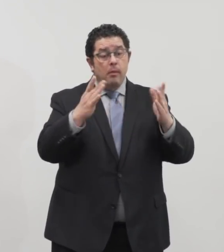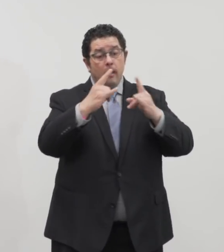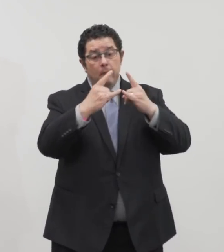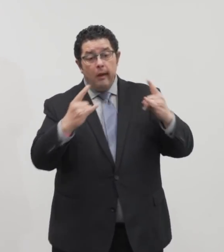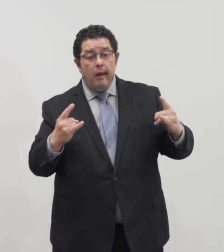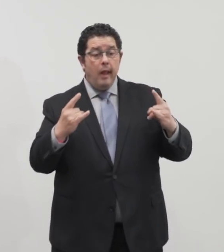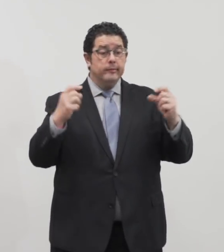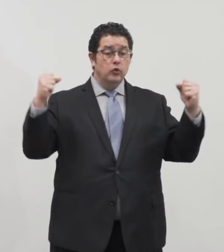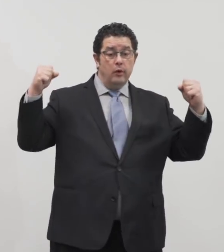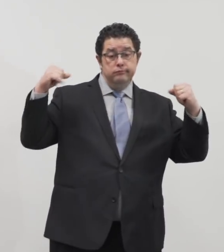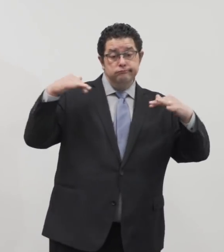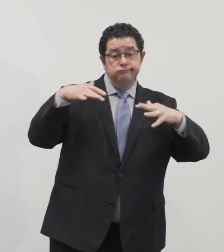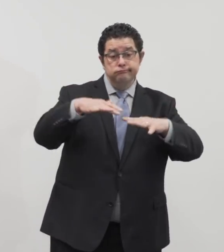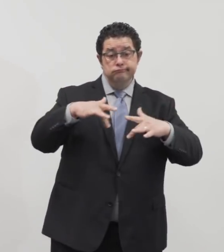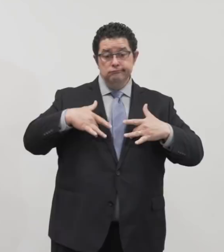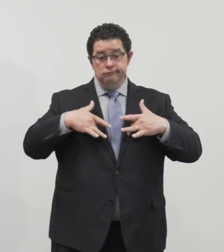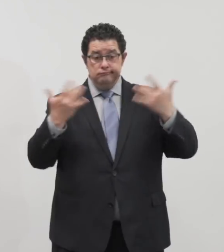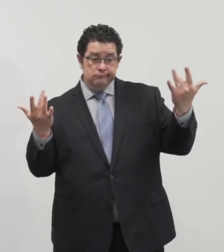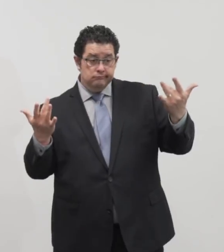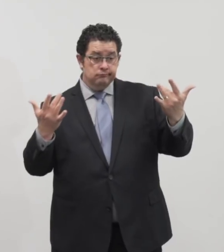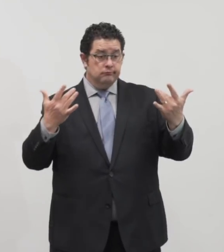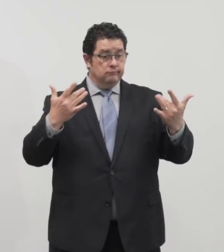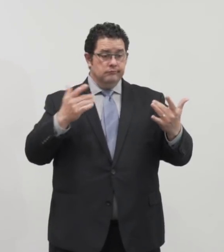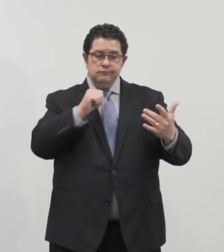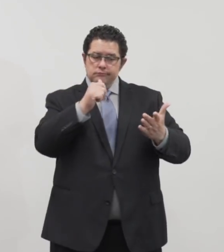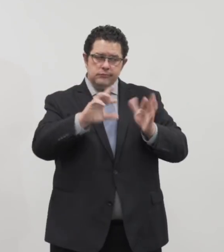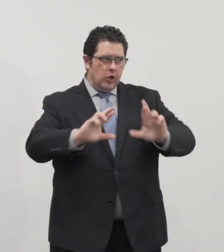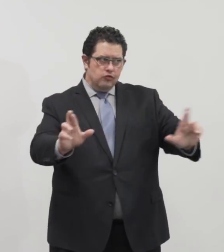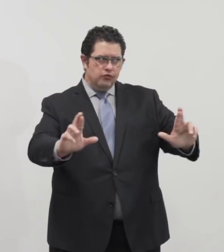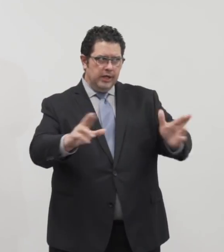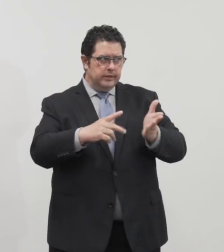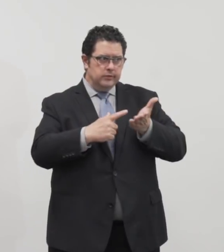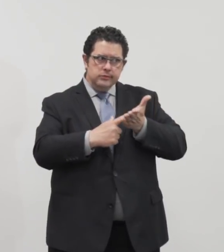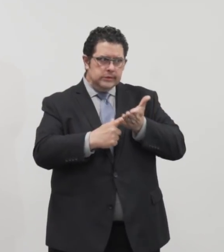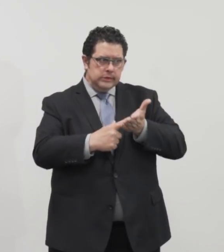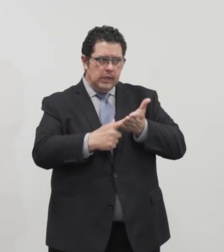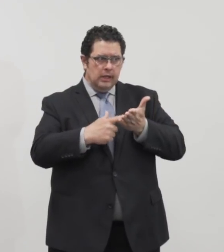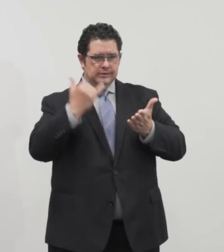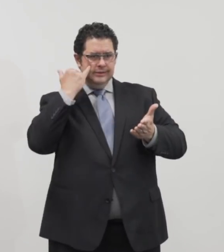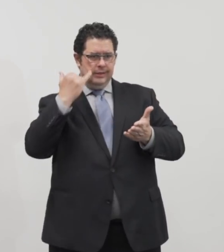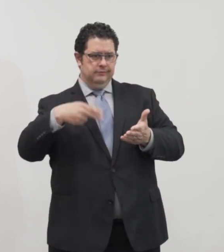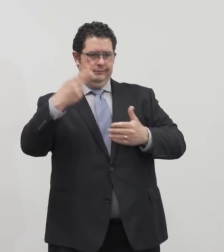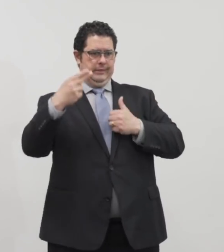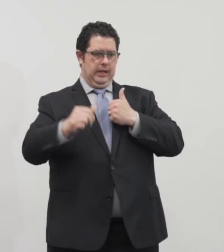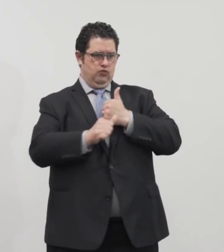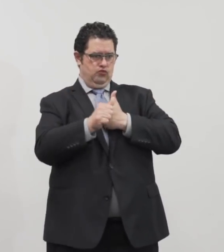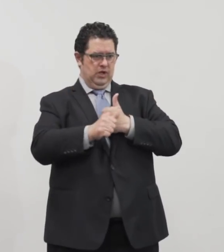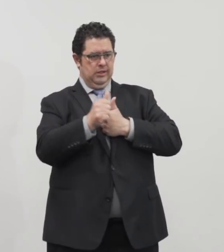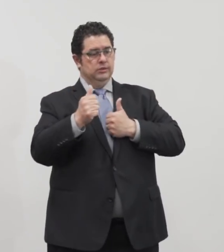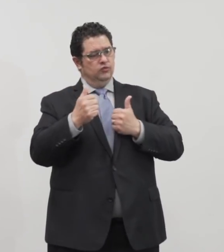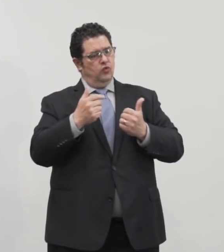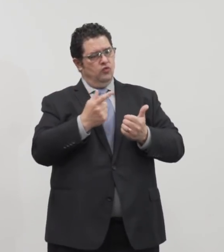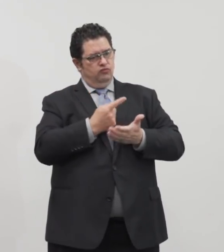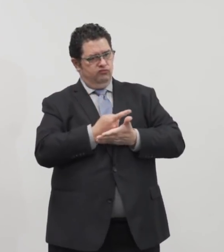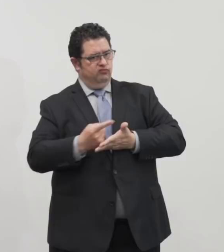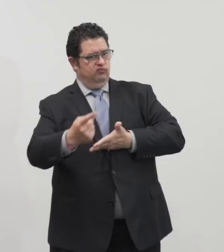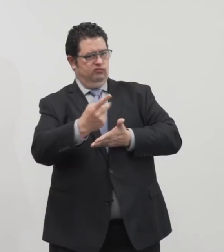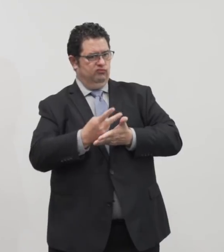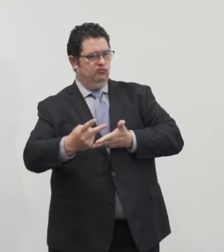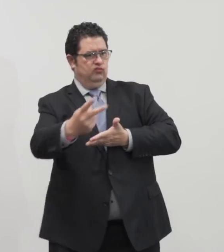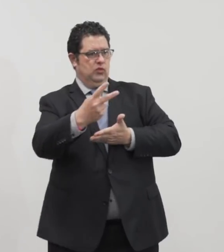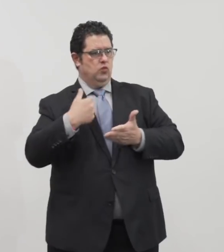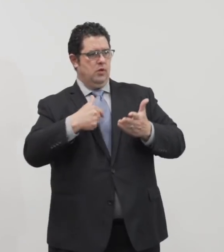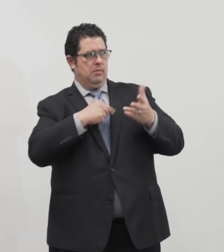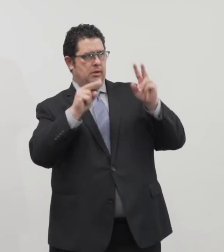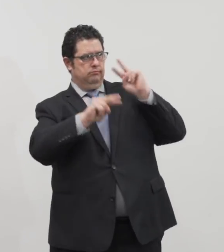or congregated gatherings that are high risk. And we're going to watch the data over the next couple of weeks and continue